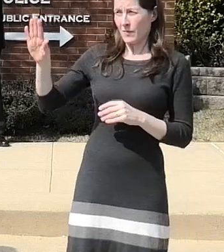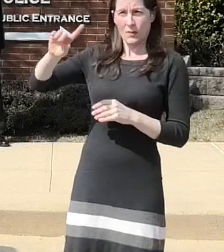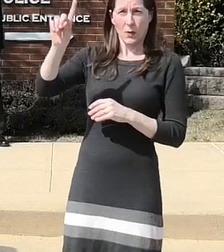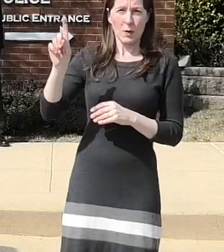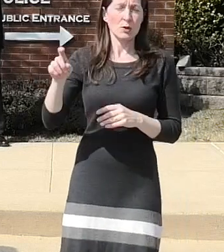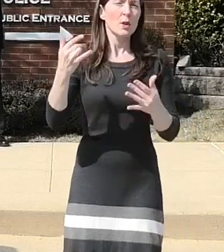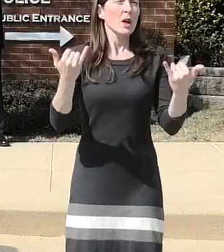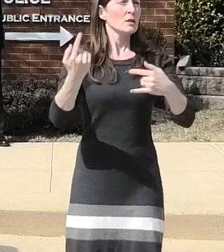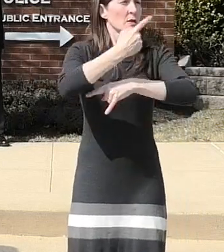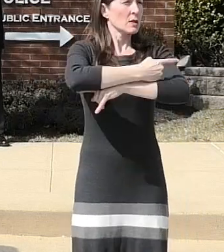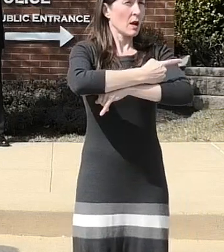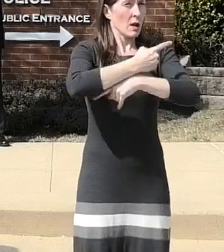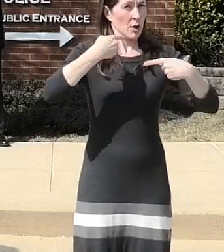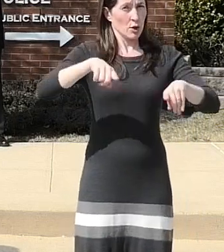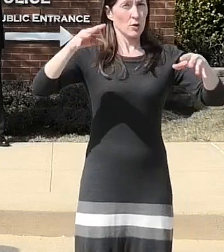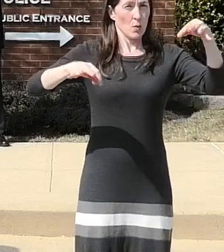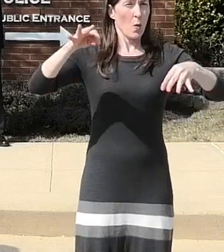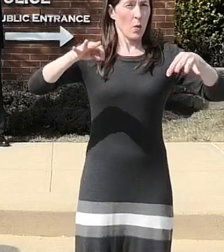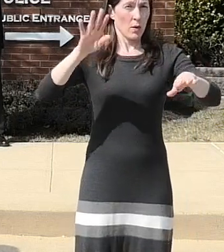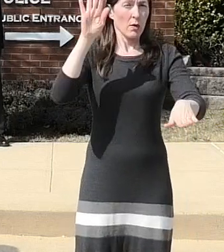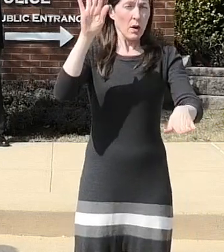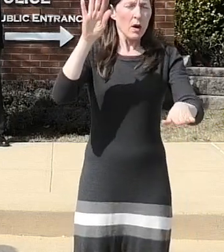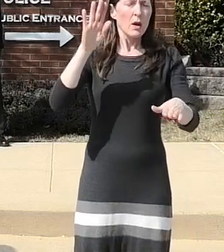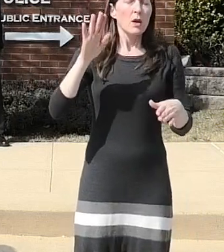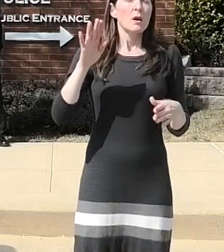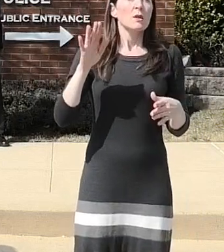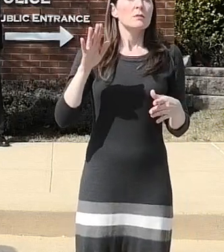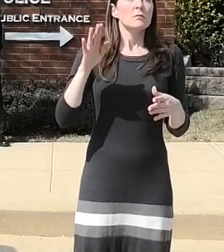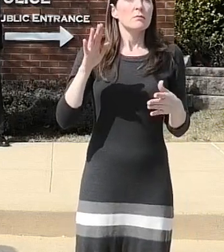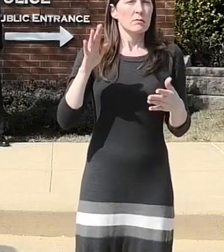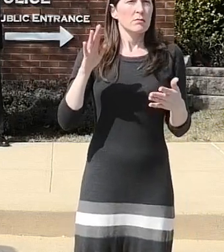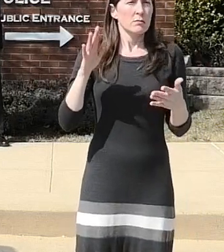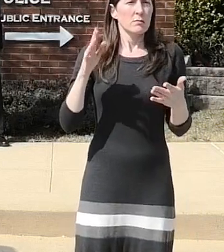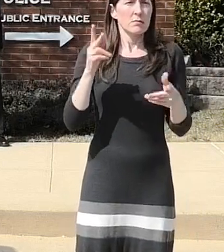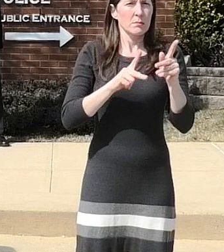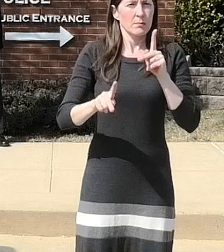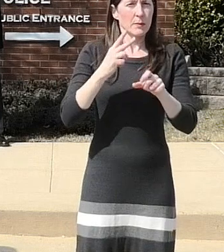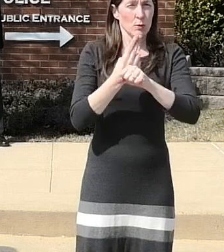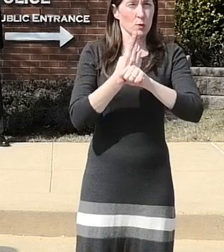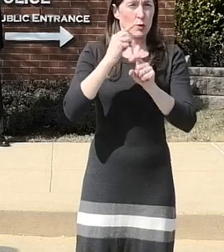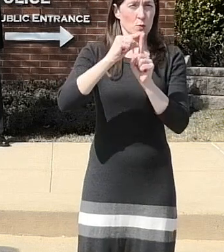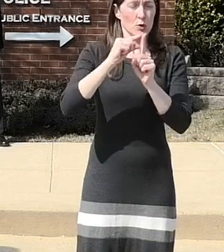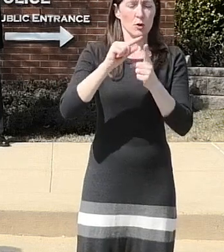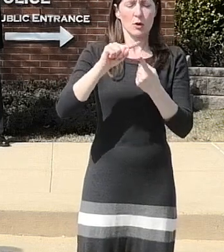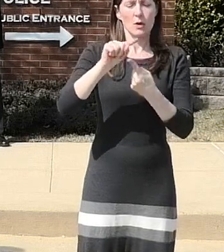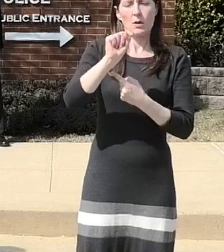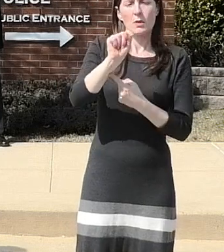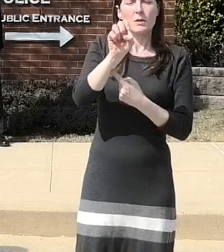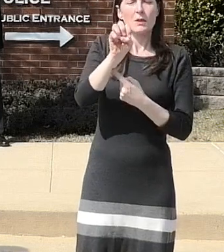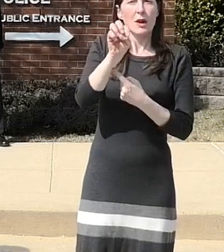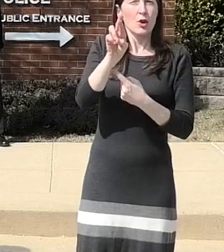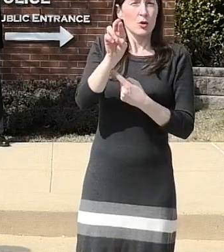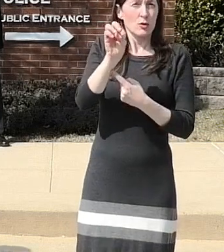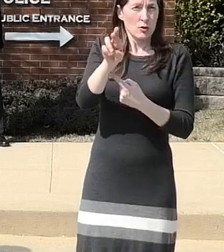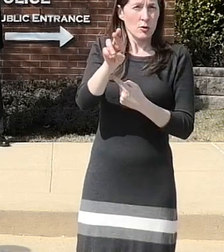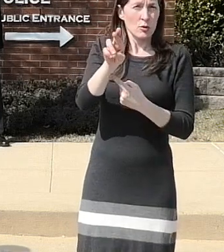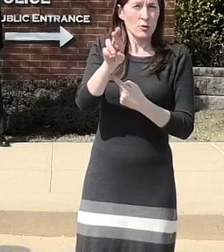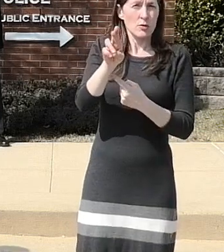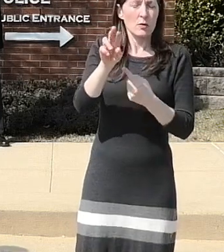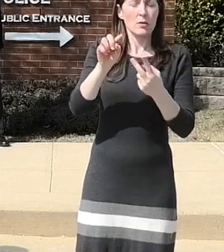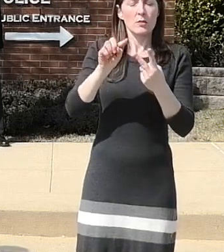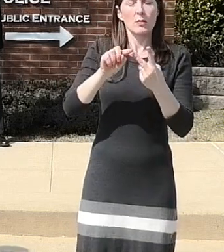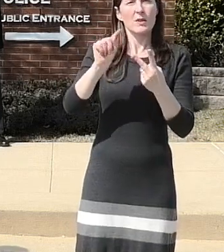the the word the use of the word terror and terrorize was used when describing what this suspect did to his victims